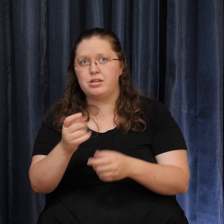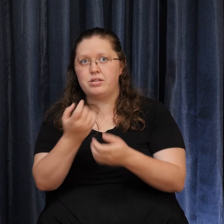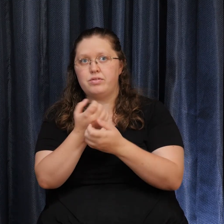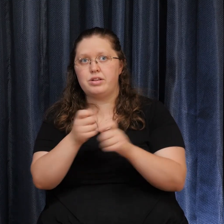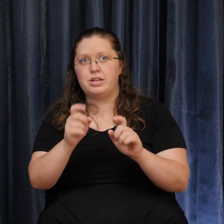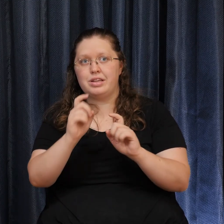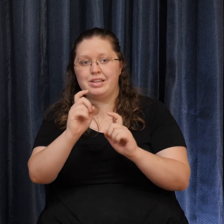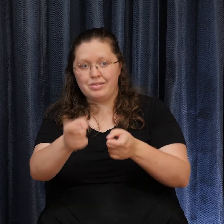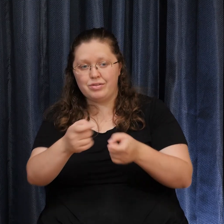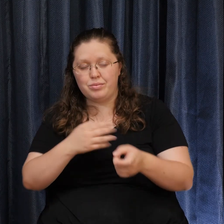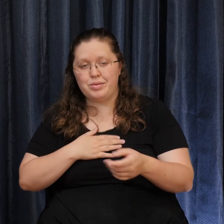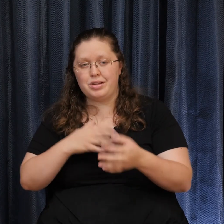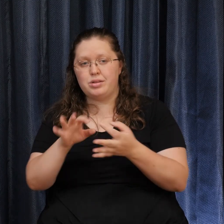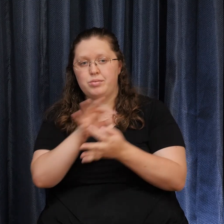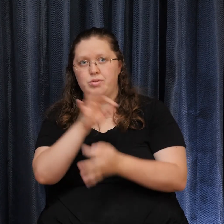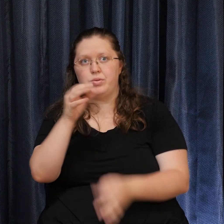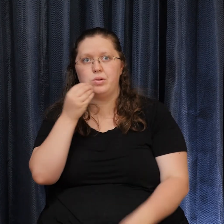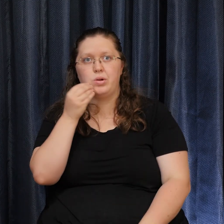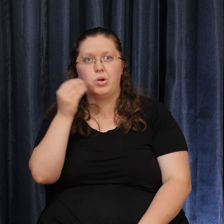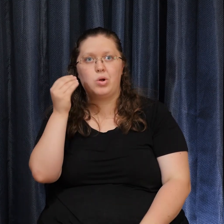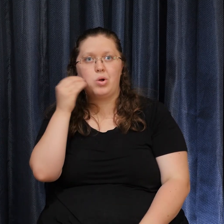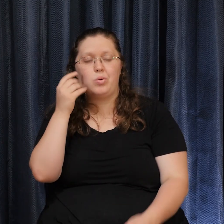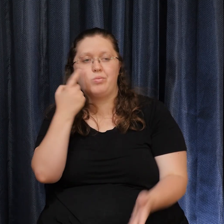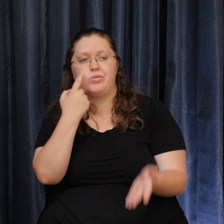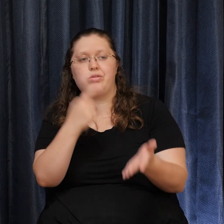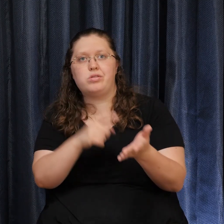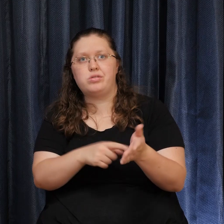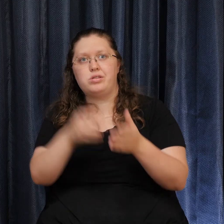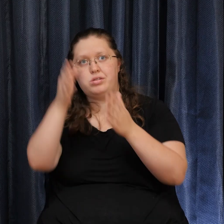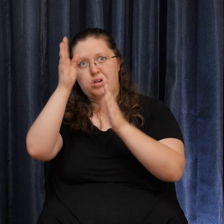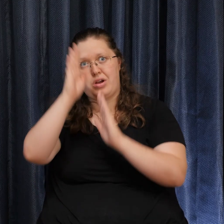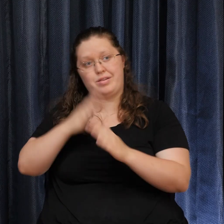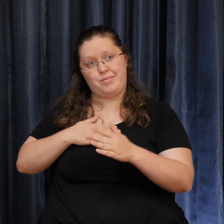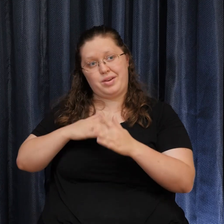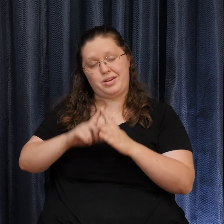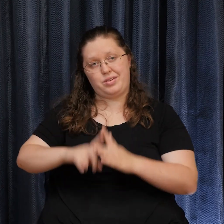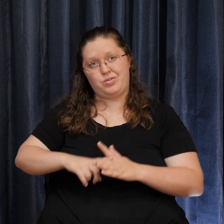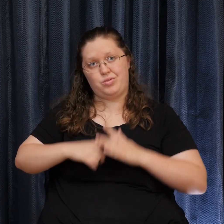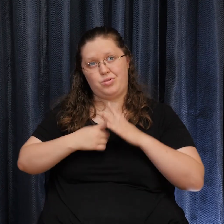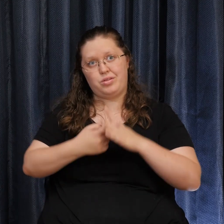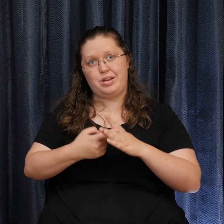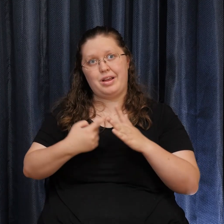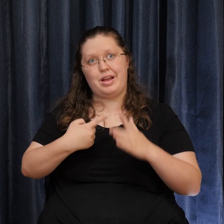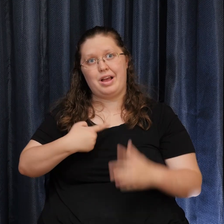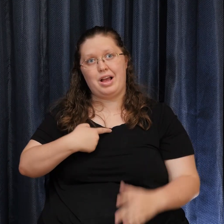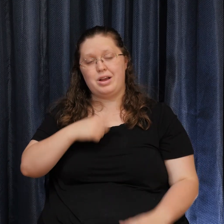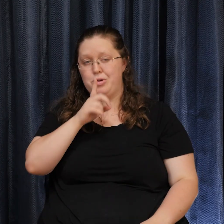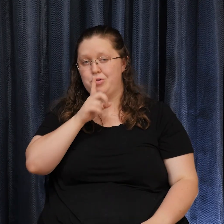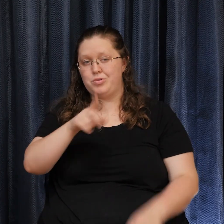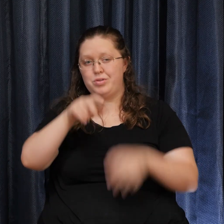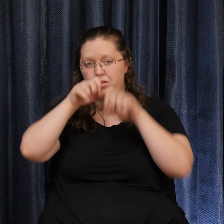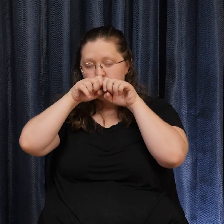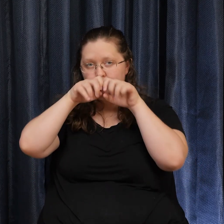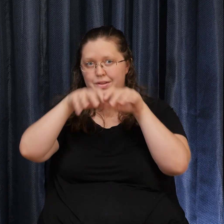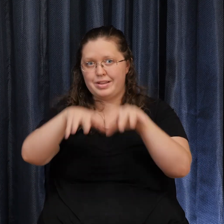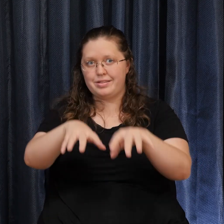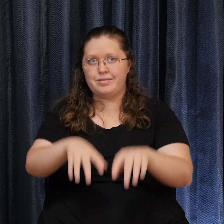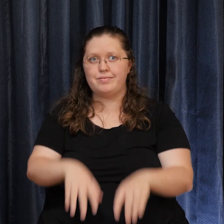home Acknowledging God As my source And I am blessed So let's say And feel our